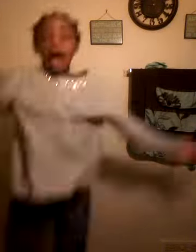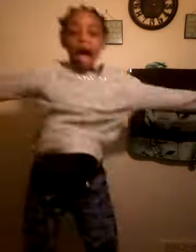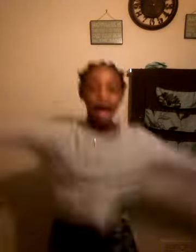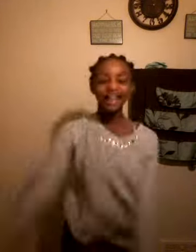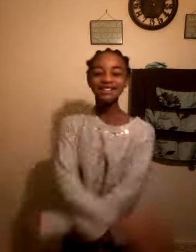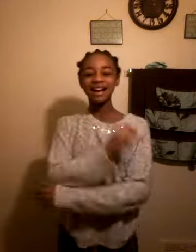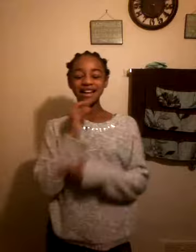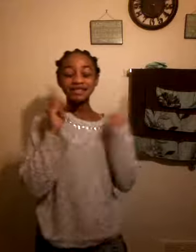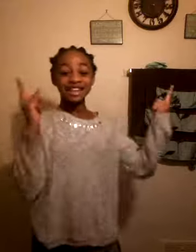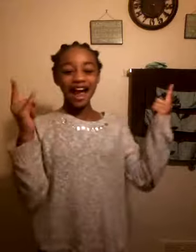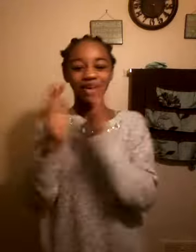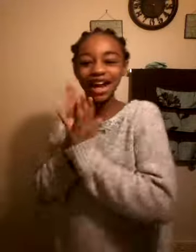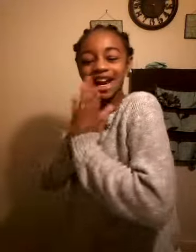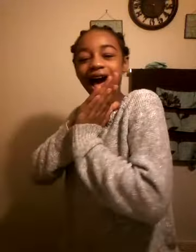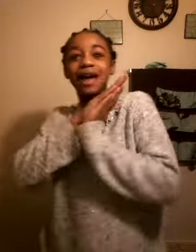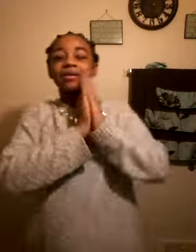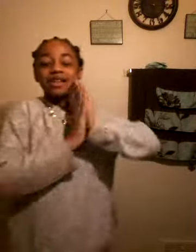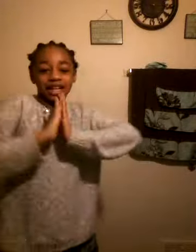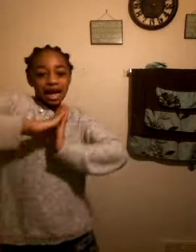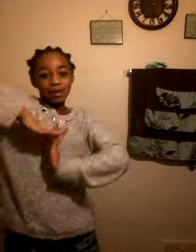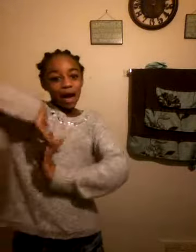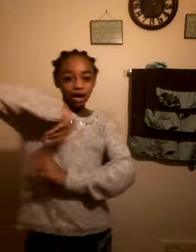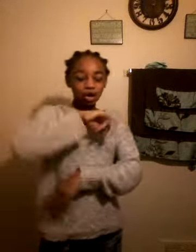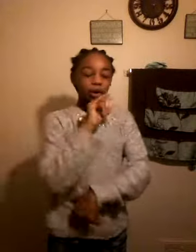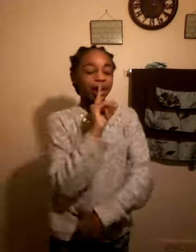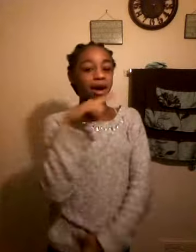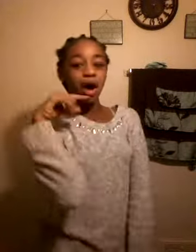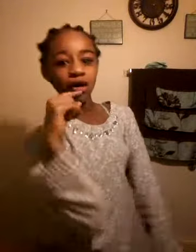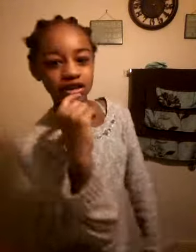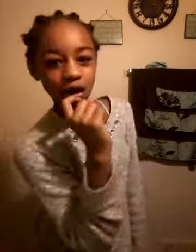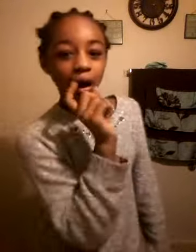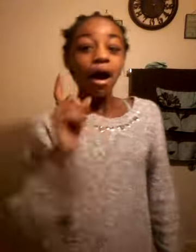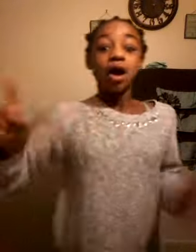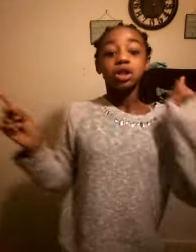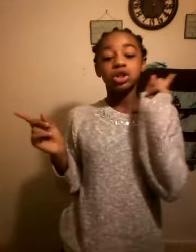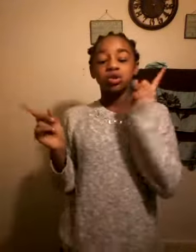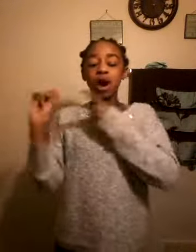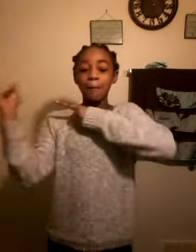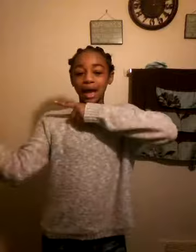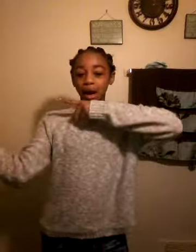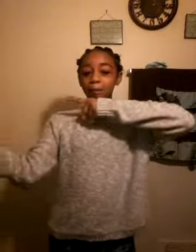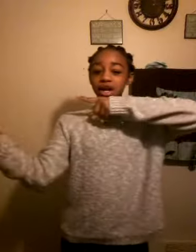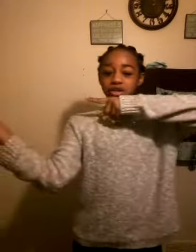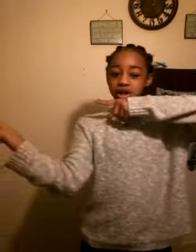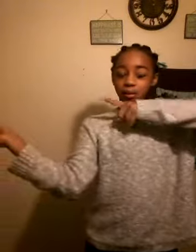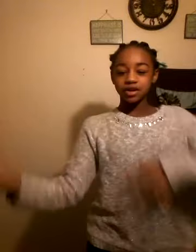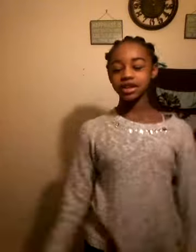hi my name is Akira and I am a DIYer and I'm also doing a makeup by yourself person